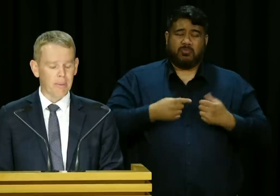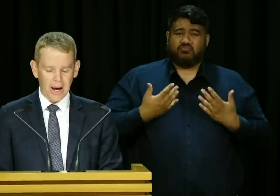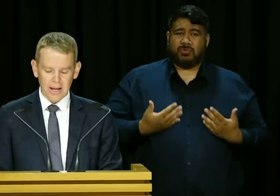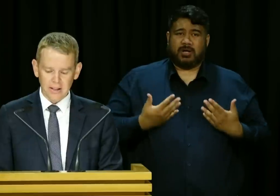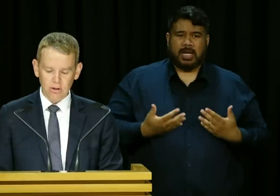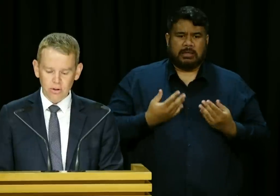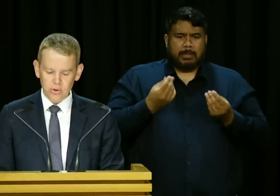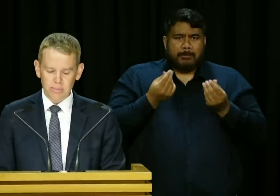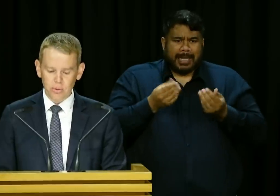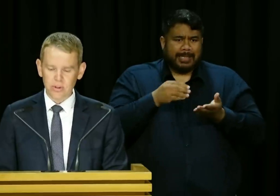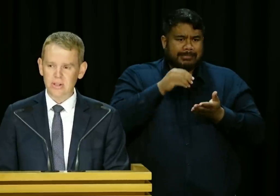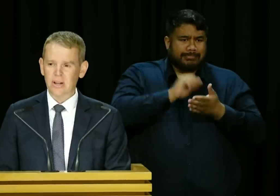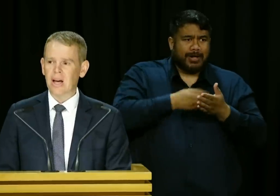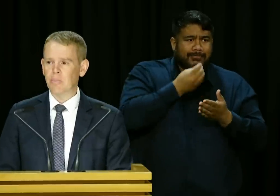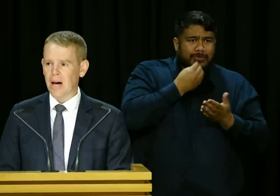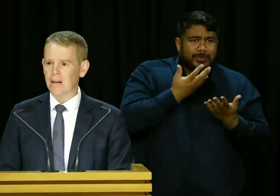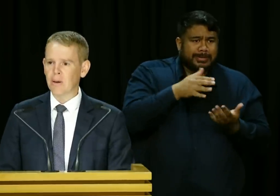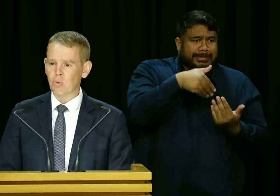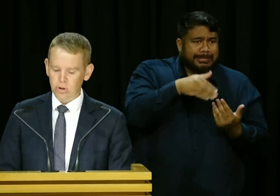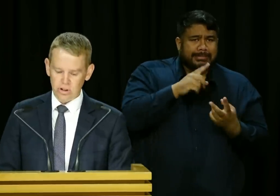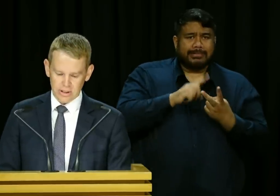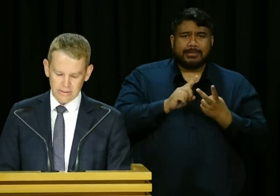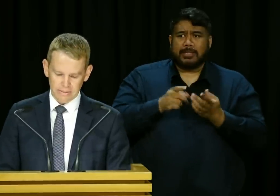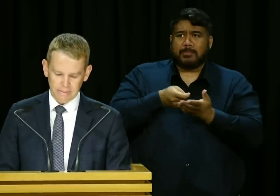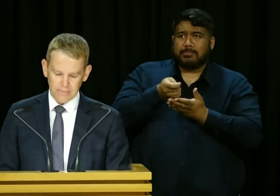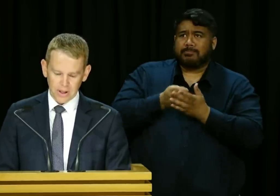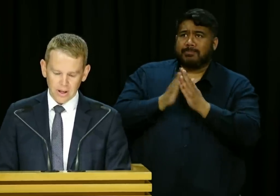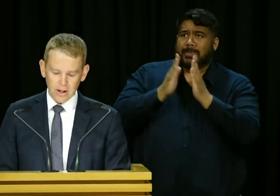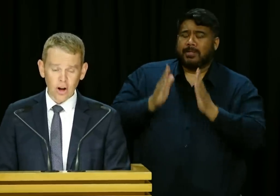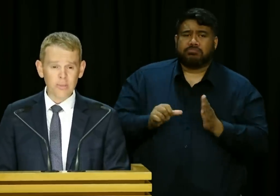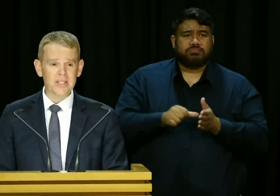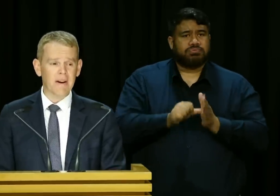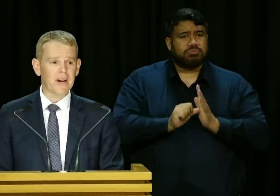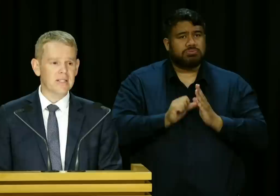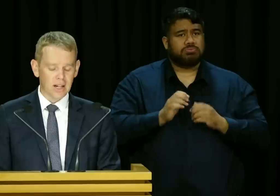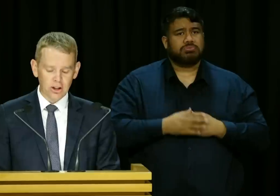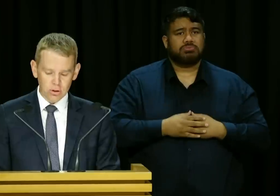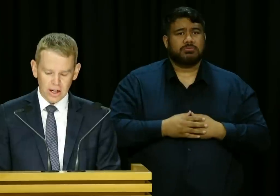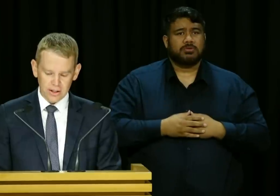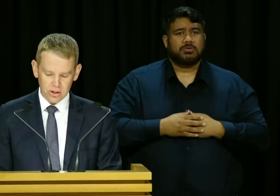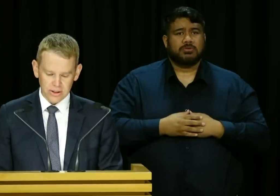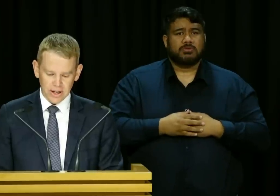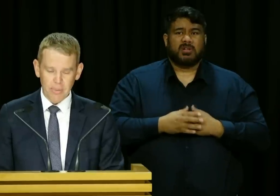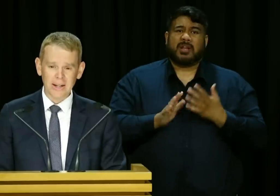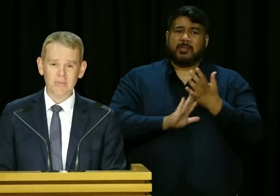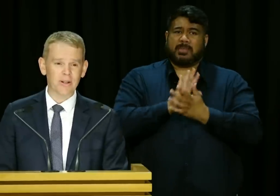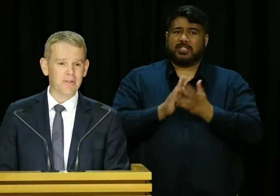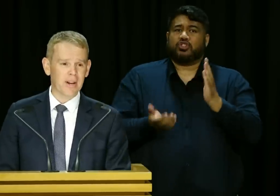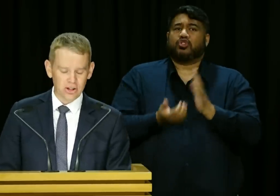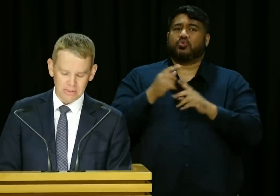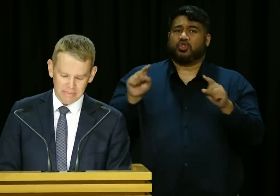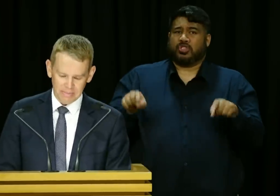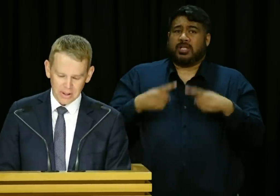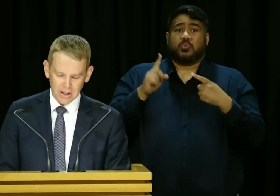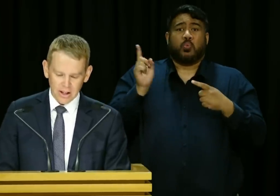worried about paying their grocery bills and paying their mortgages. The globe is now facing a new challenge, a pandemic of